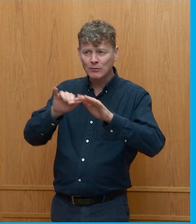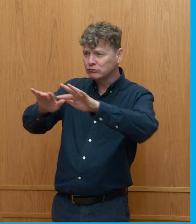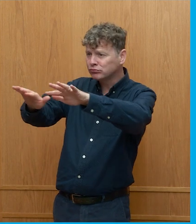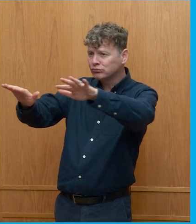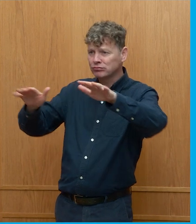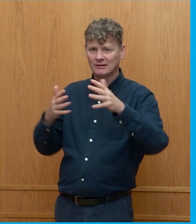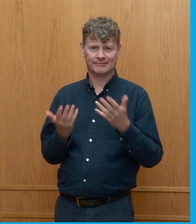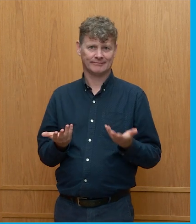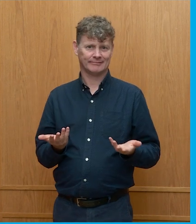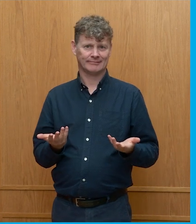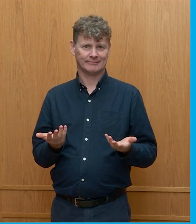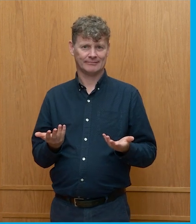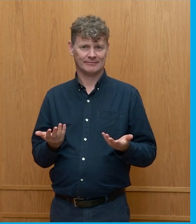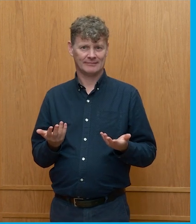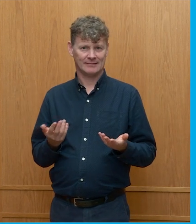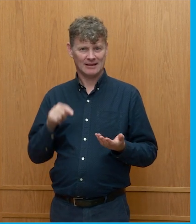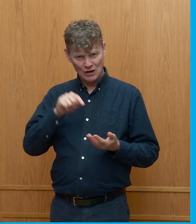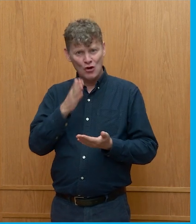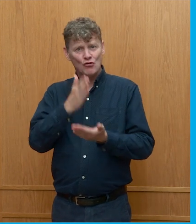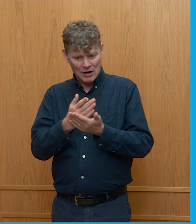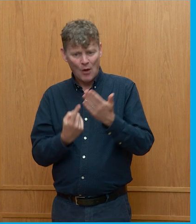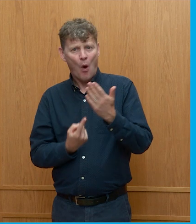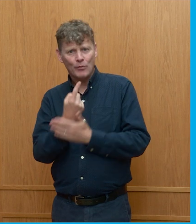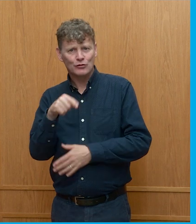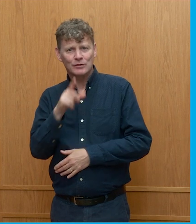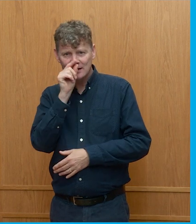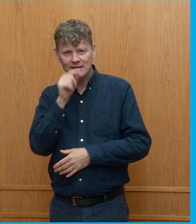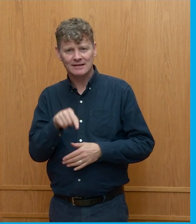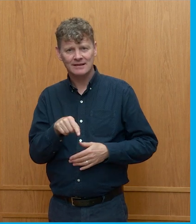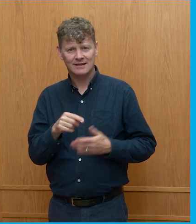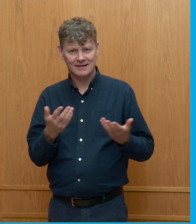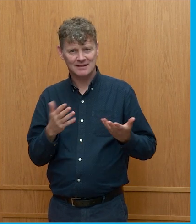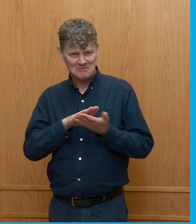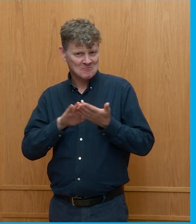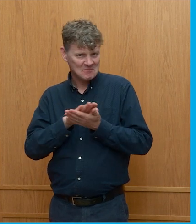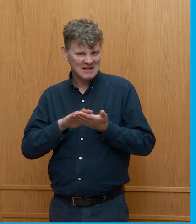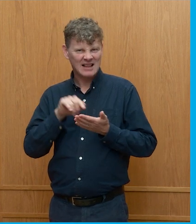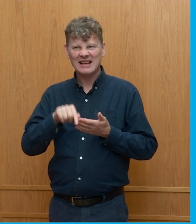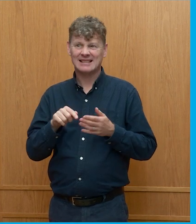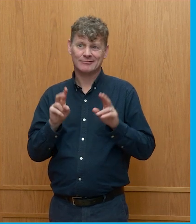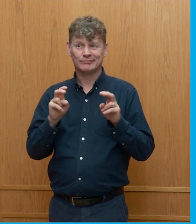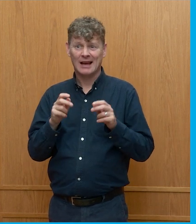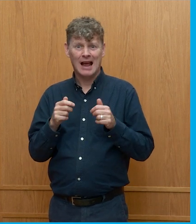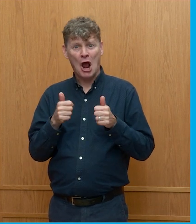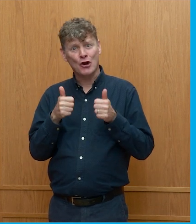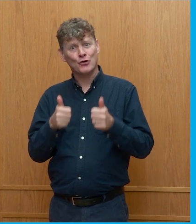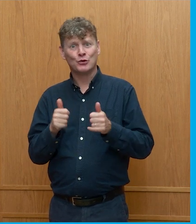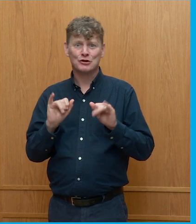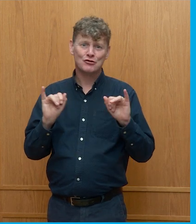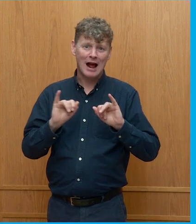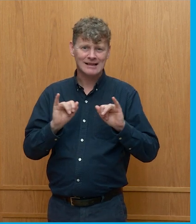So, there are real opportunities there, you know, that makes this a good crisis, if I dare to say that.